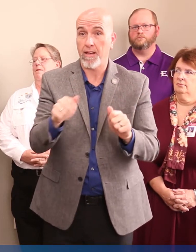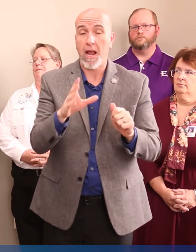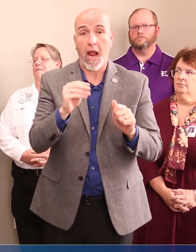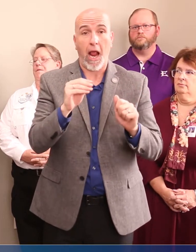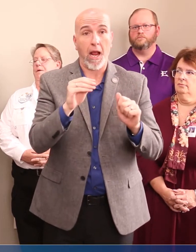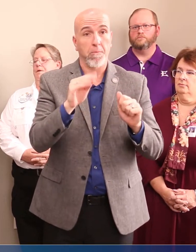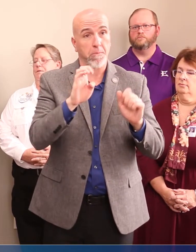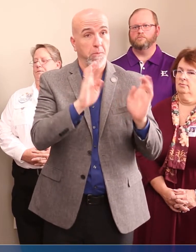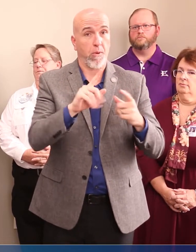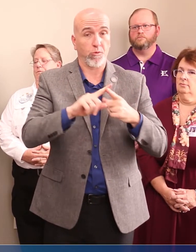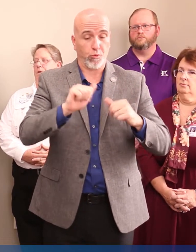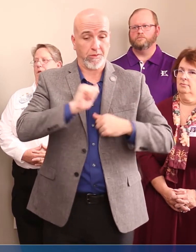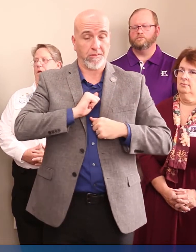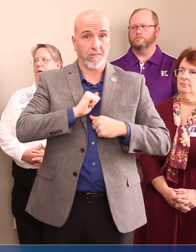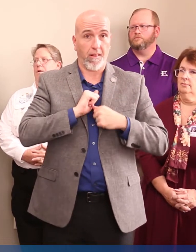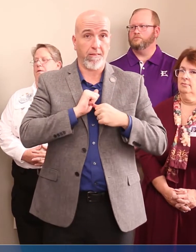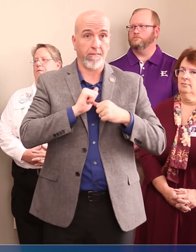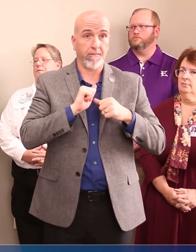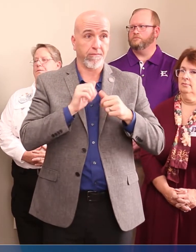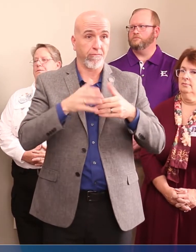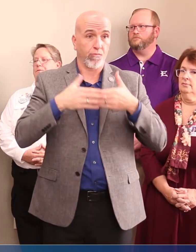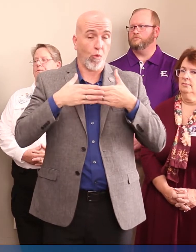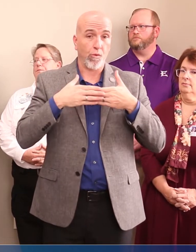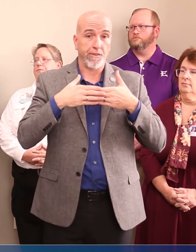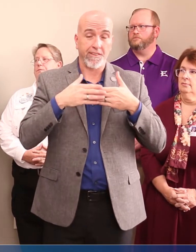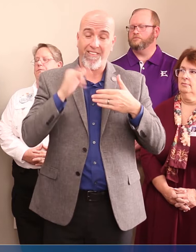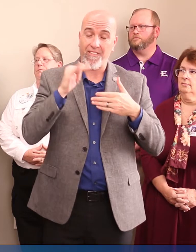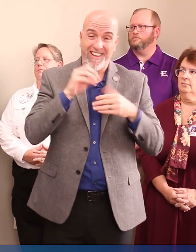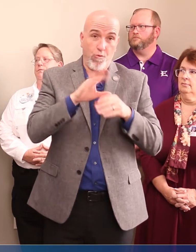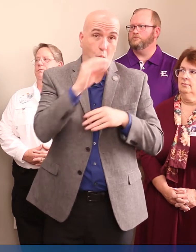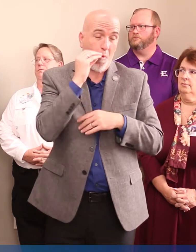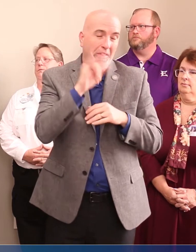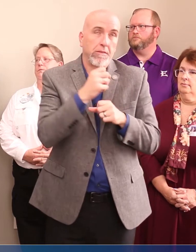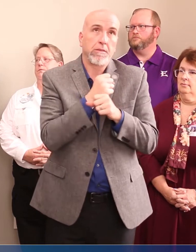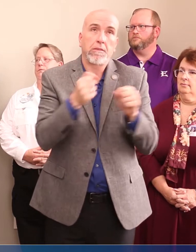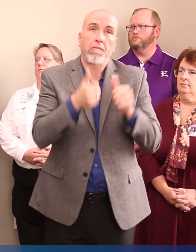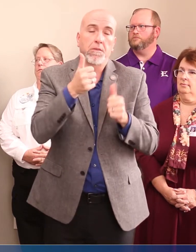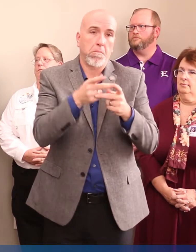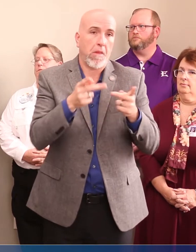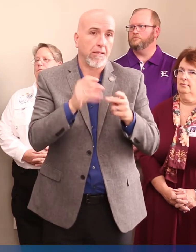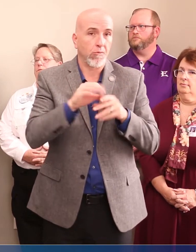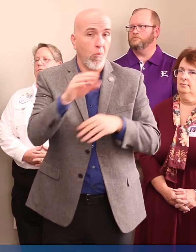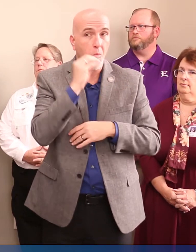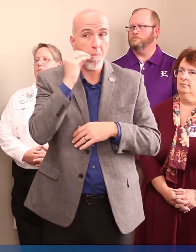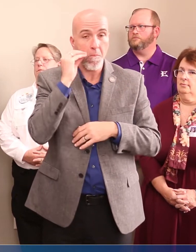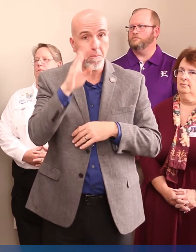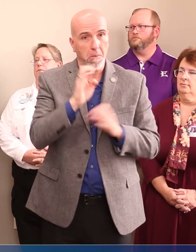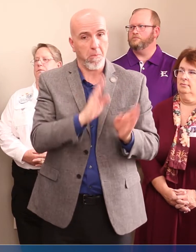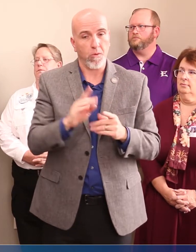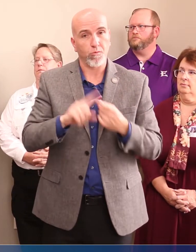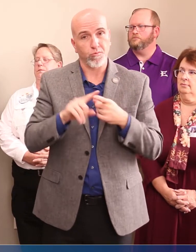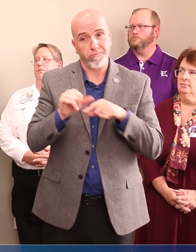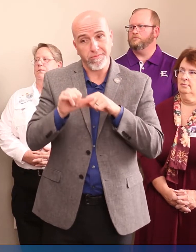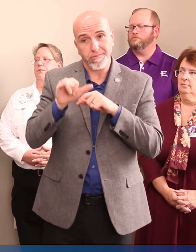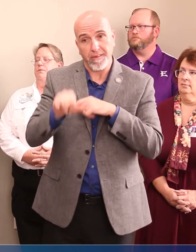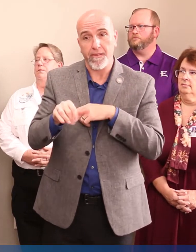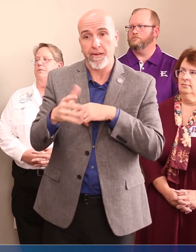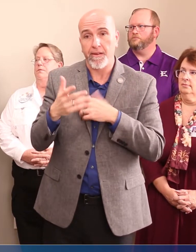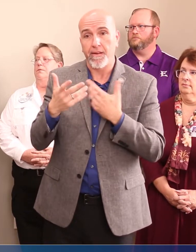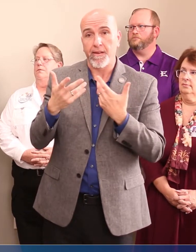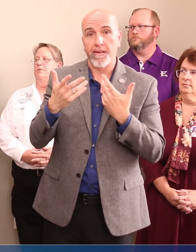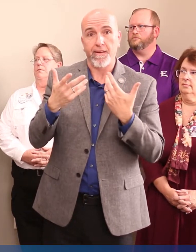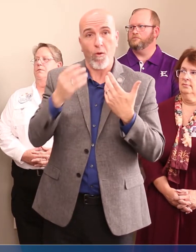self-quarantine in your home. That's the safest place for you to be. Be prepared to to stay out of